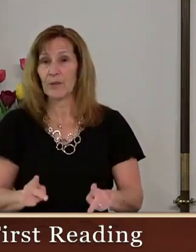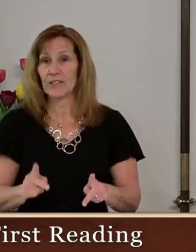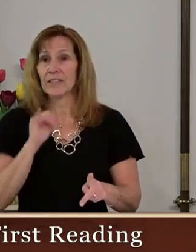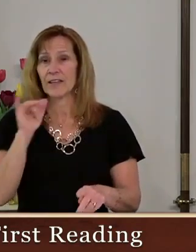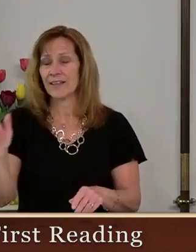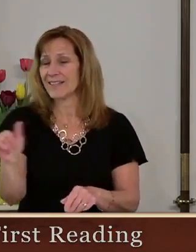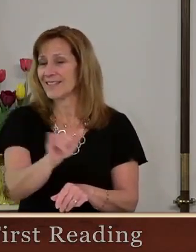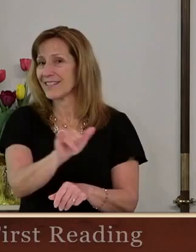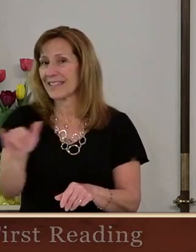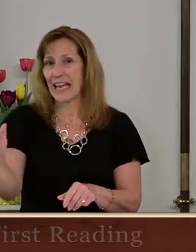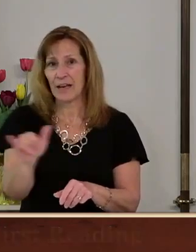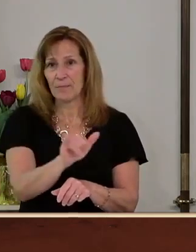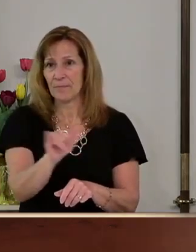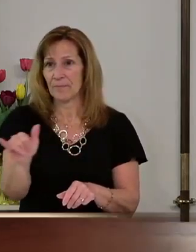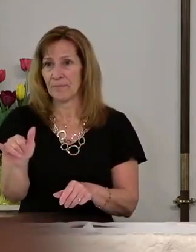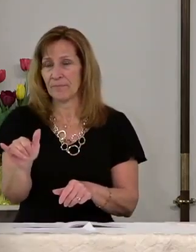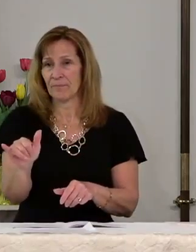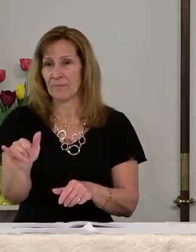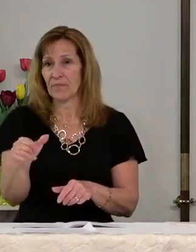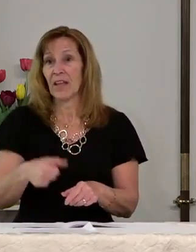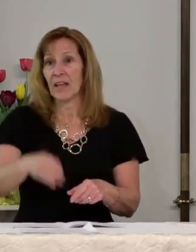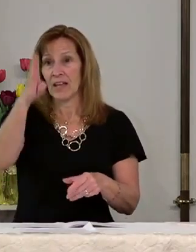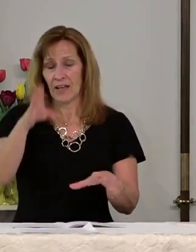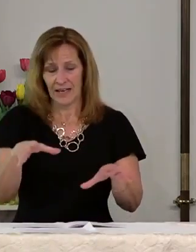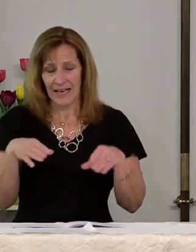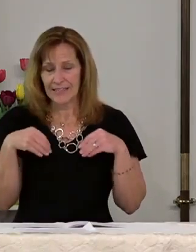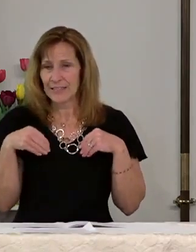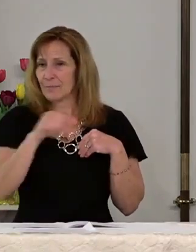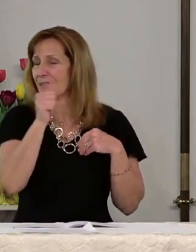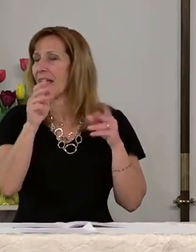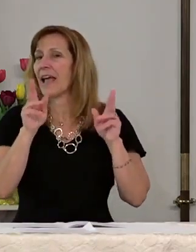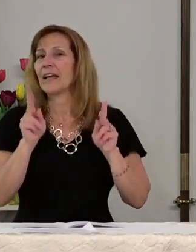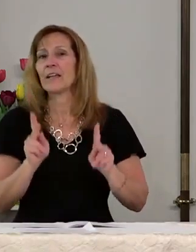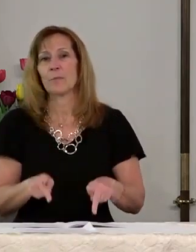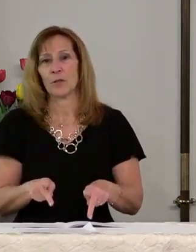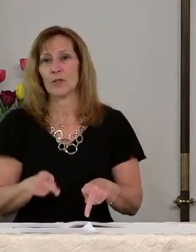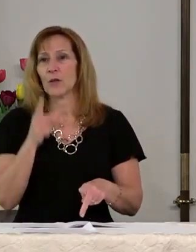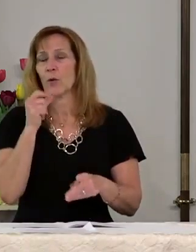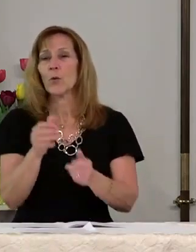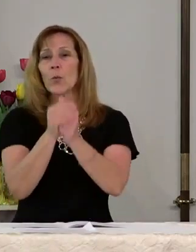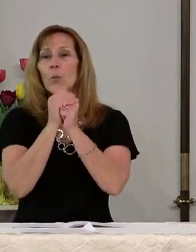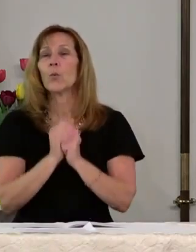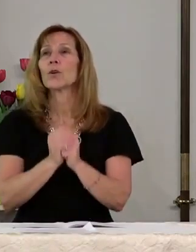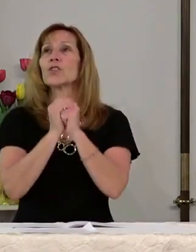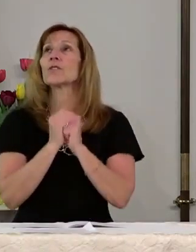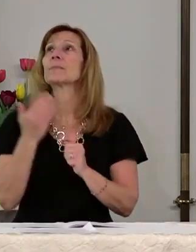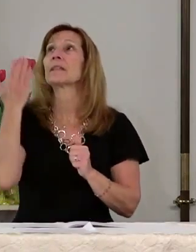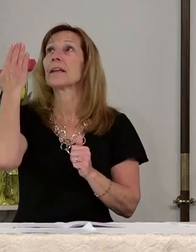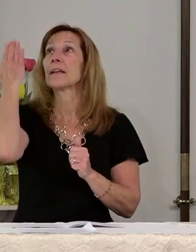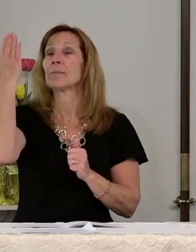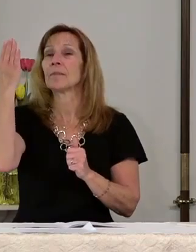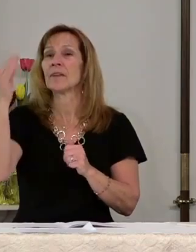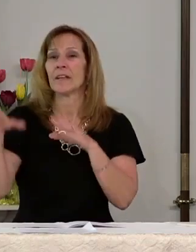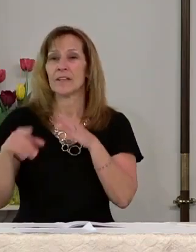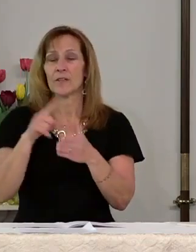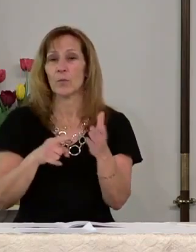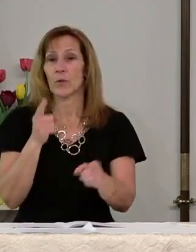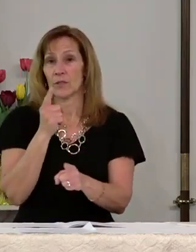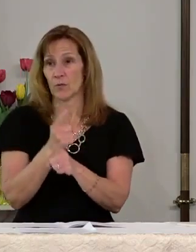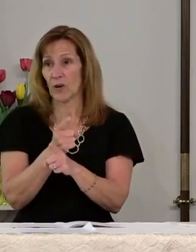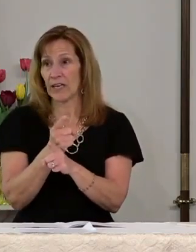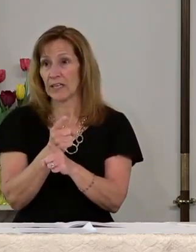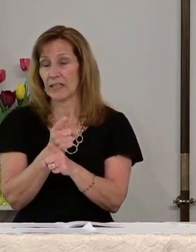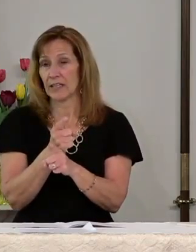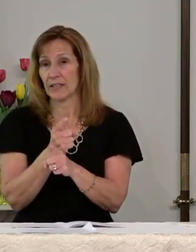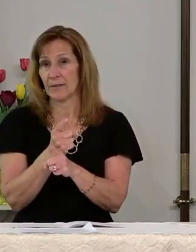is the same. And God accepts any person who worships him and does what is right.